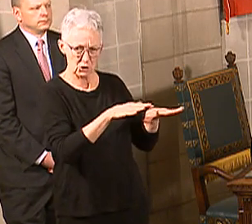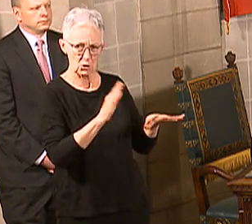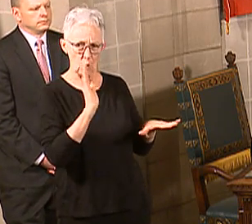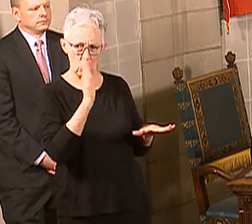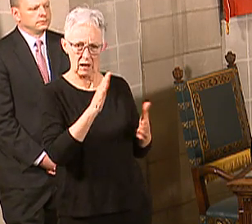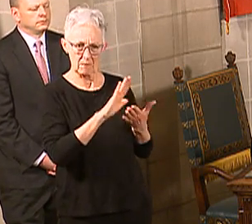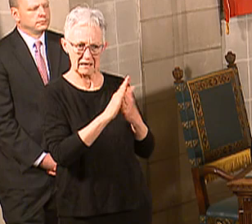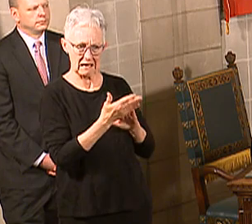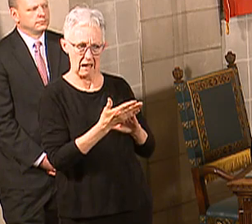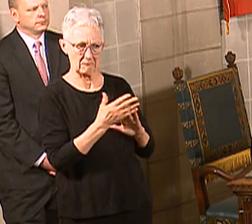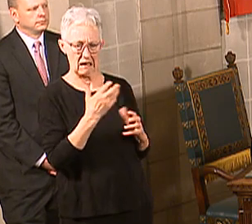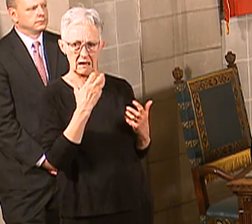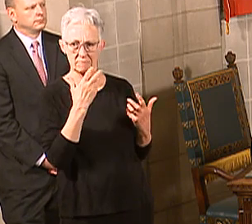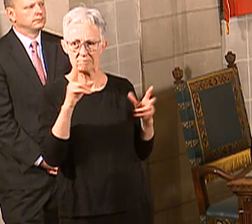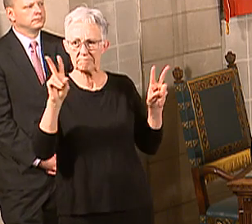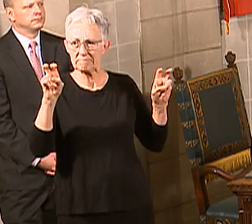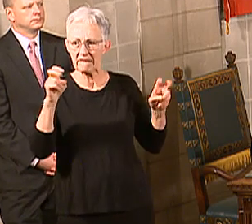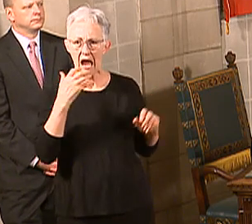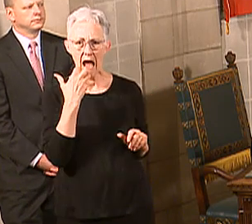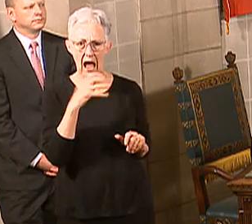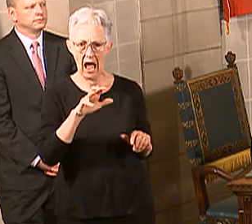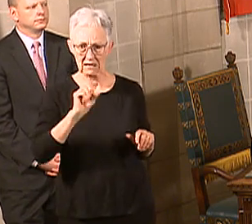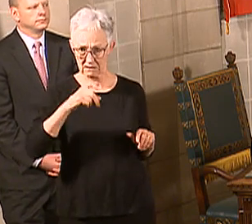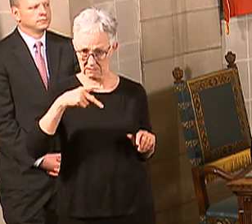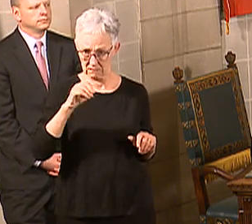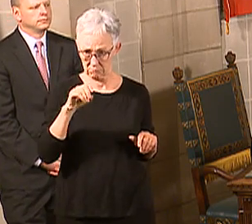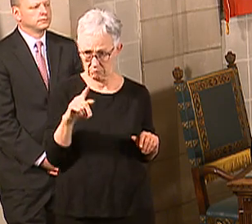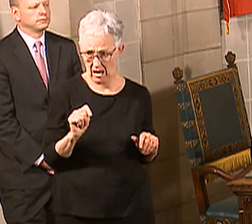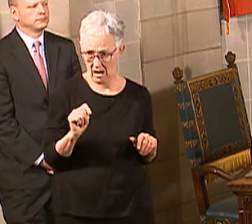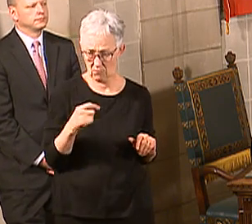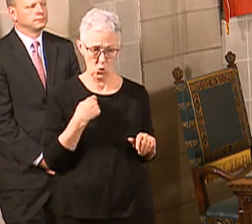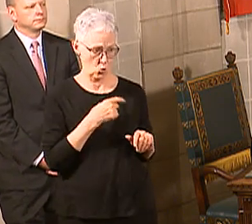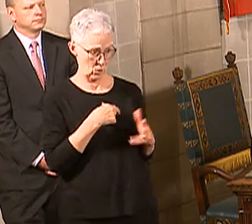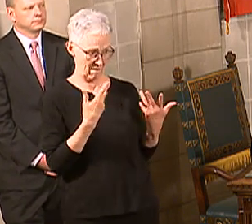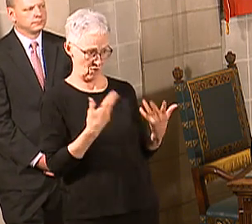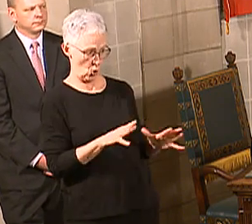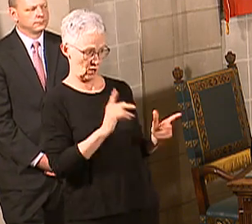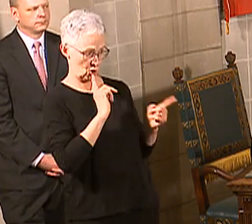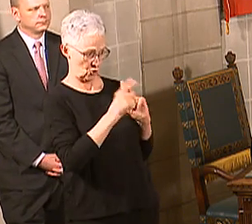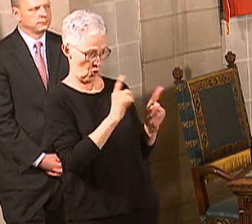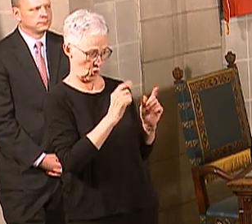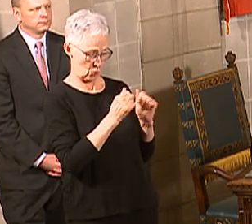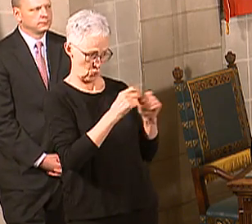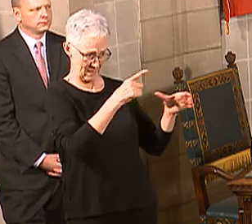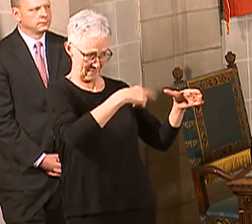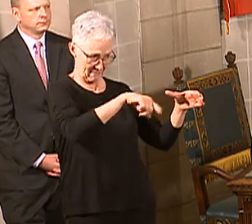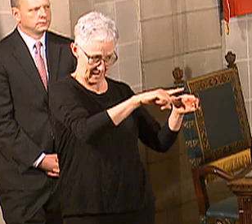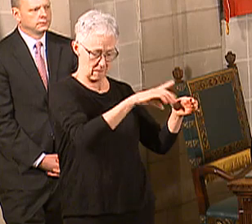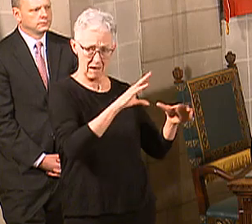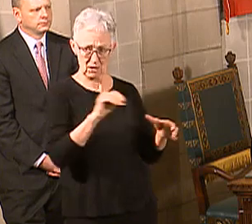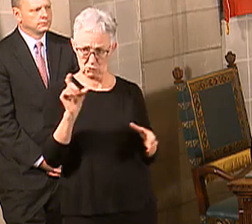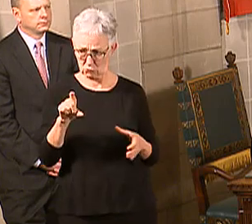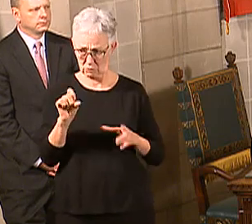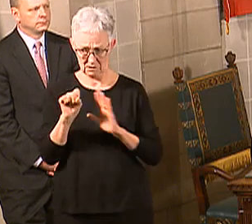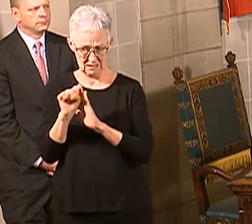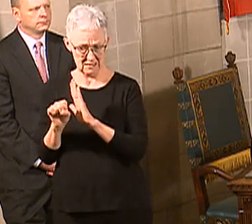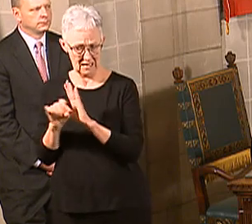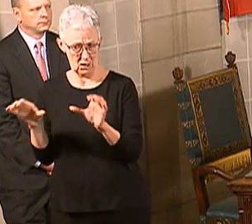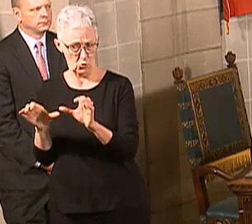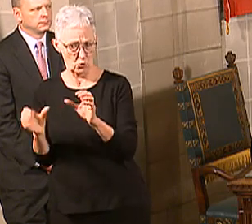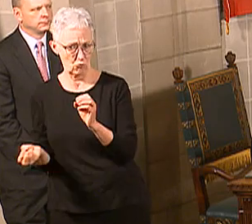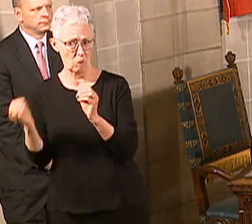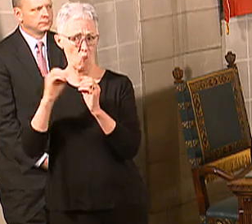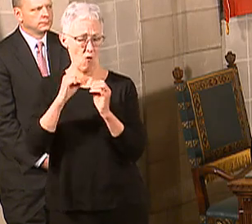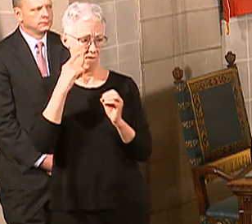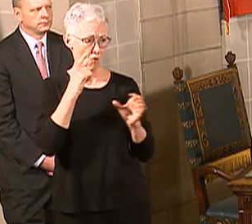Has Governor Ricketts talked with South Dakota officials about this, and is there anything the state could be doing or should be doing? So I have been in contact with